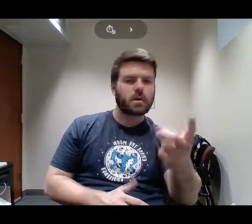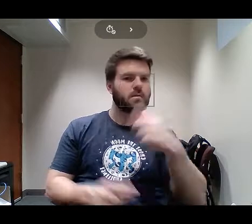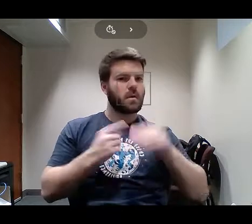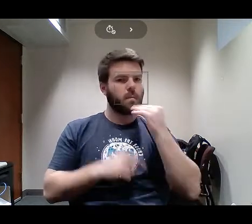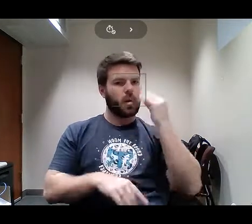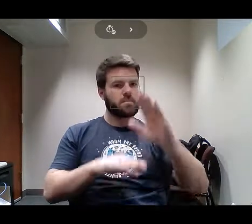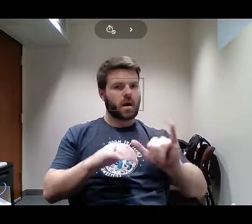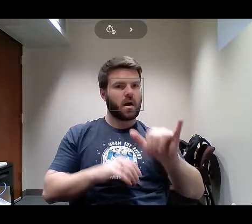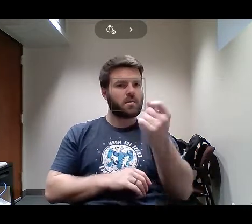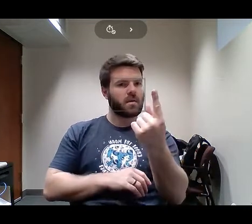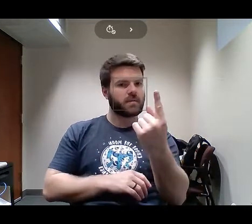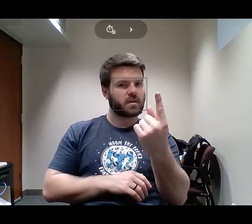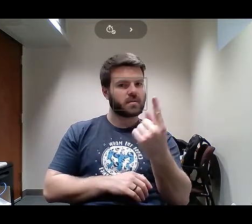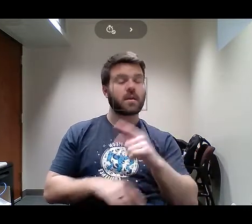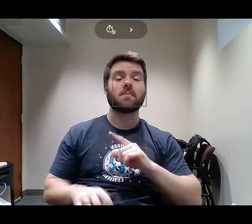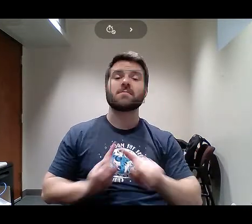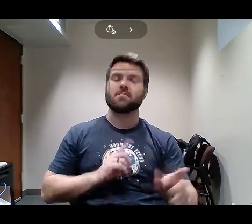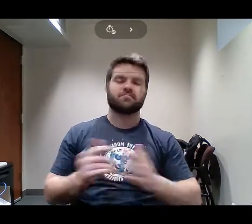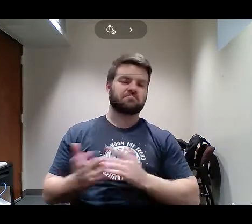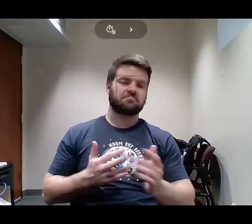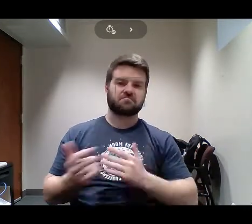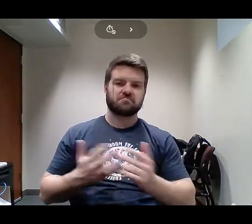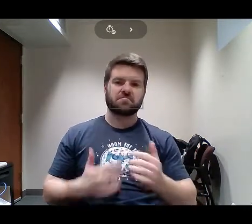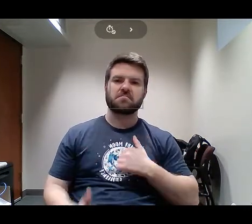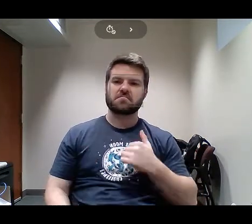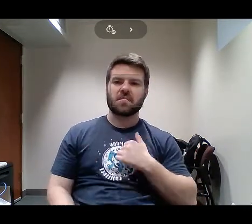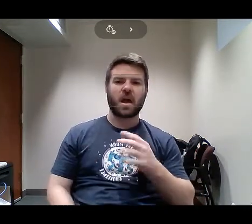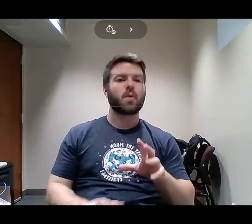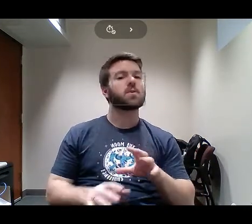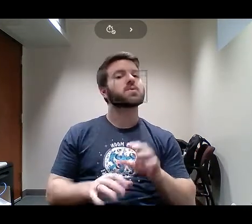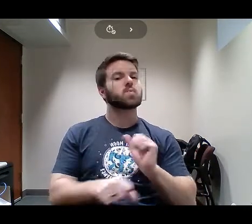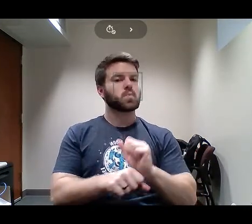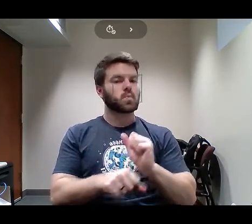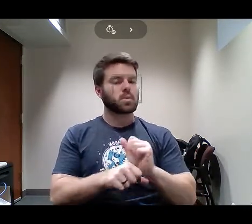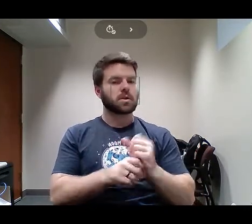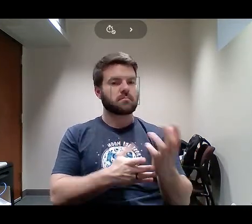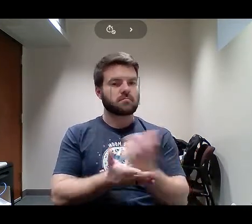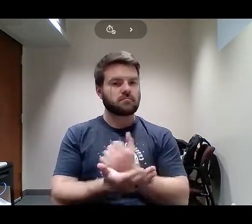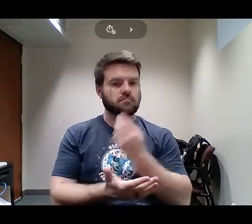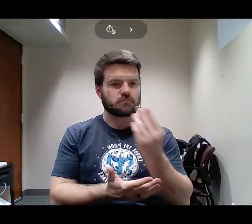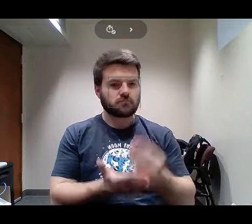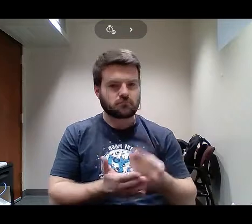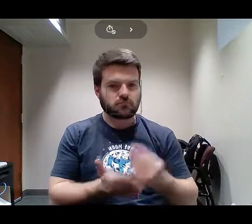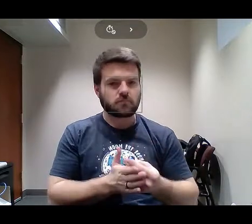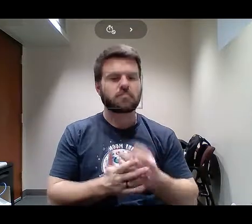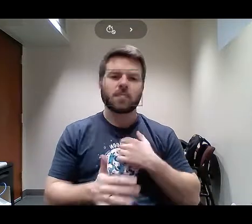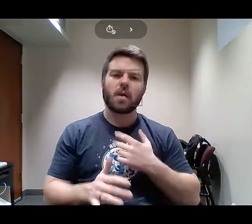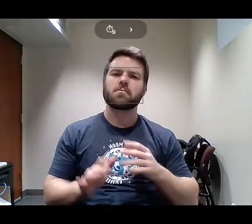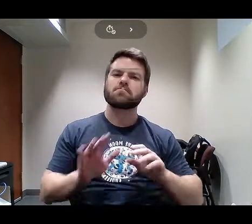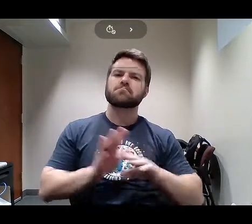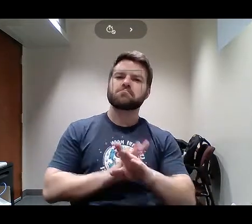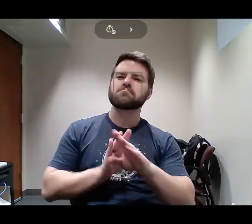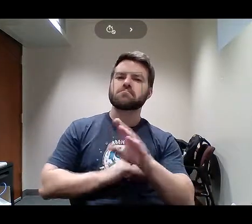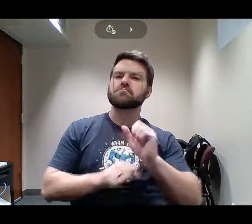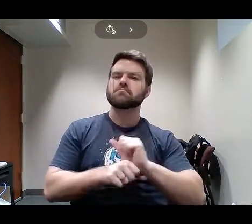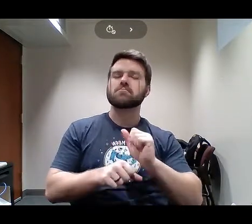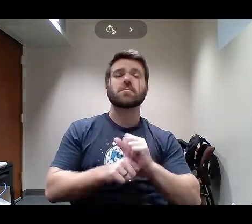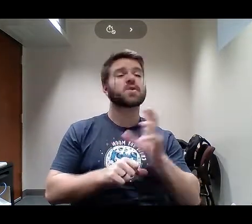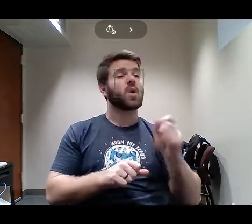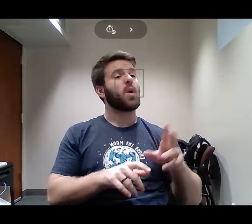But that didn't matter to me, because I was earning a living. I was on my way. So I thought, I'm going to let this college thing go, and I only had one